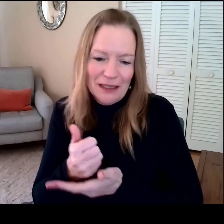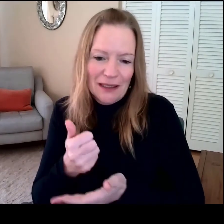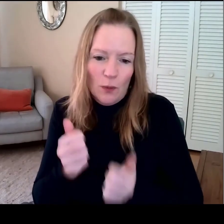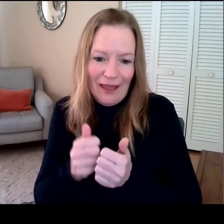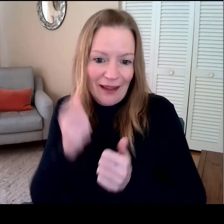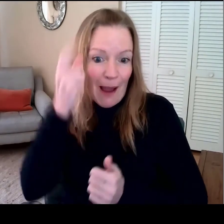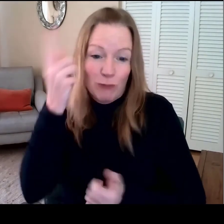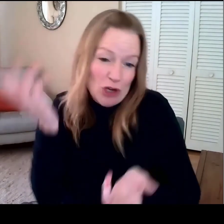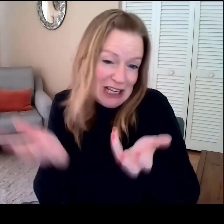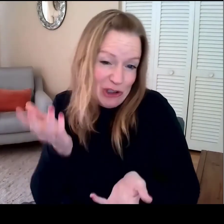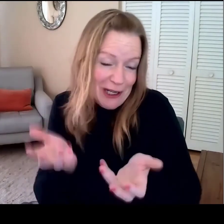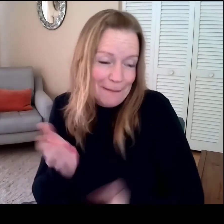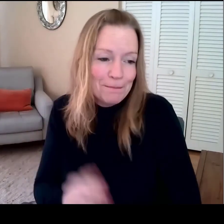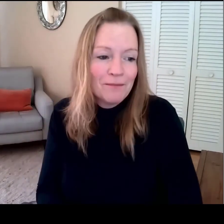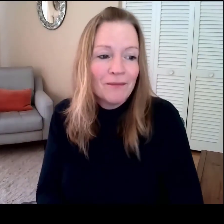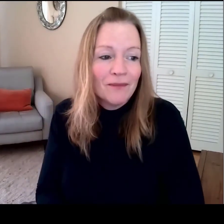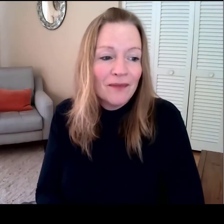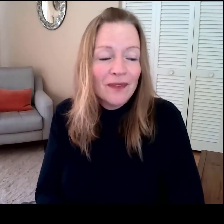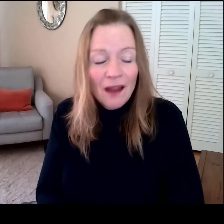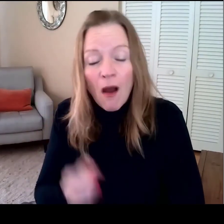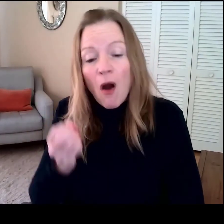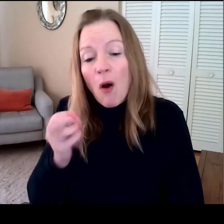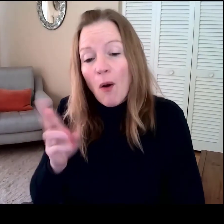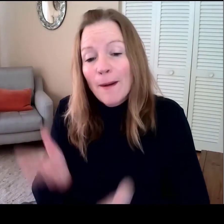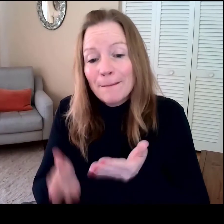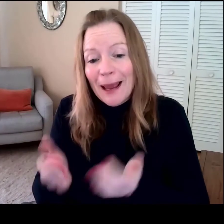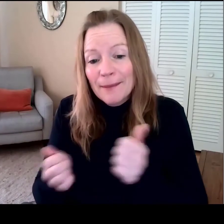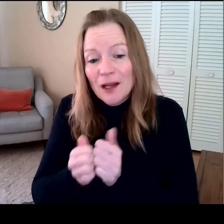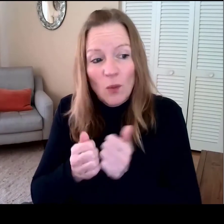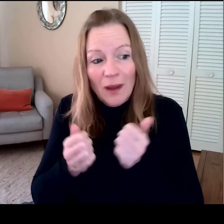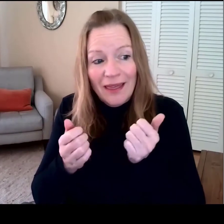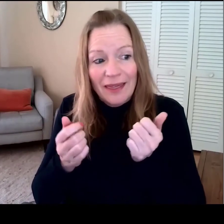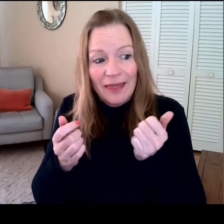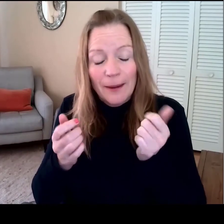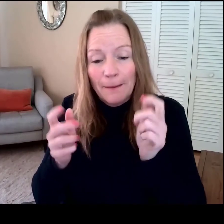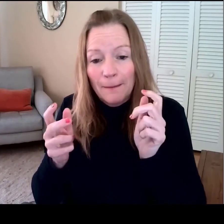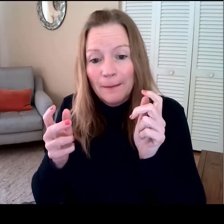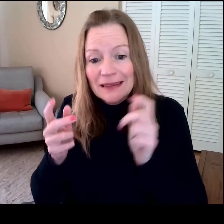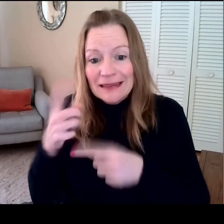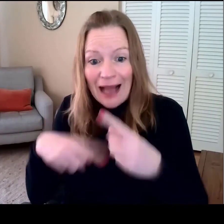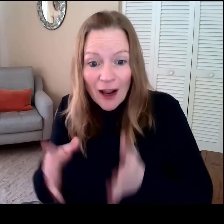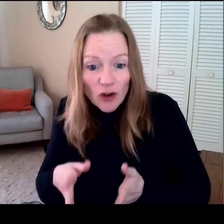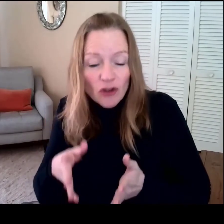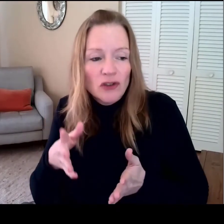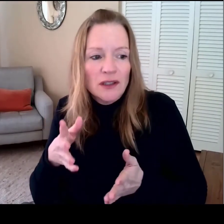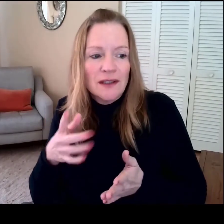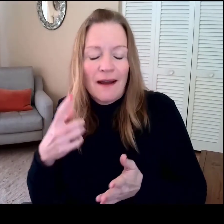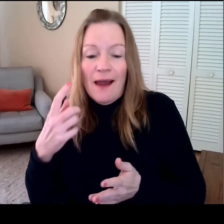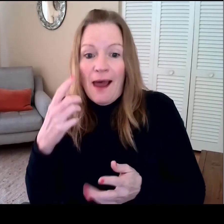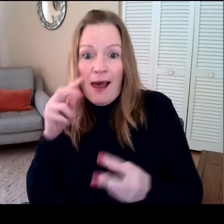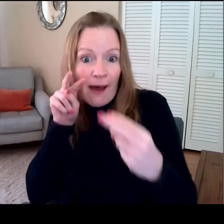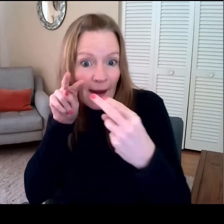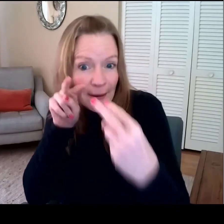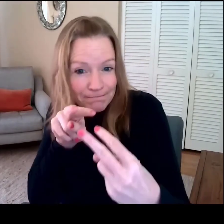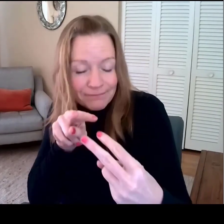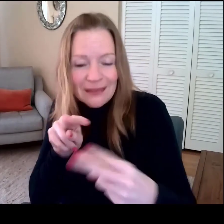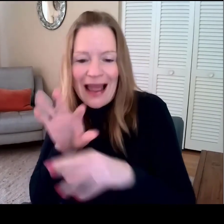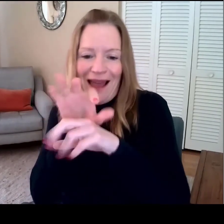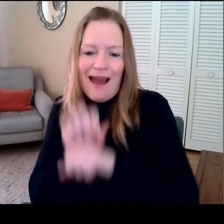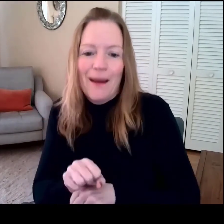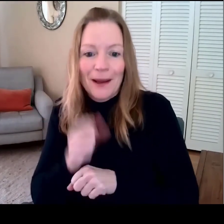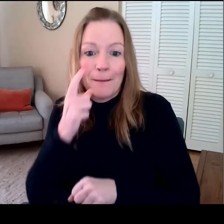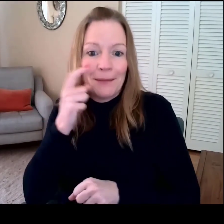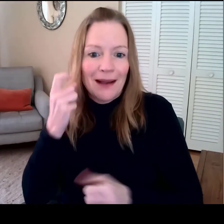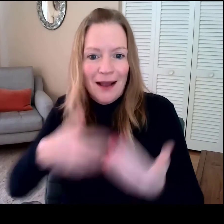doesn't matter. Gaze is maximally efficient either way. Perhaps to help with comprehension. Another